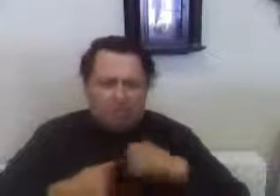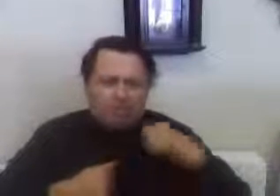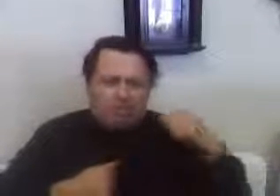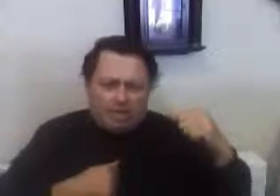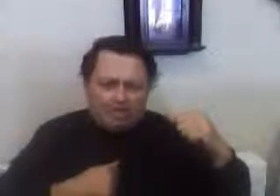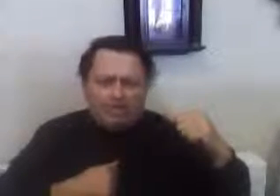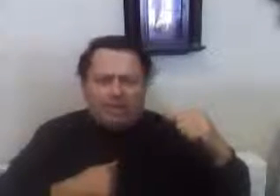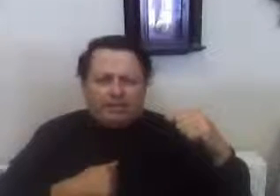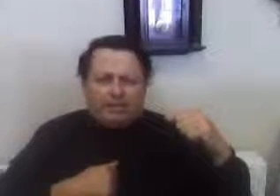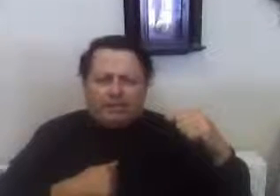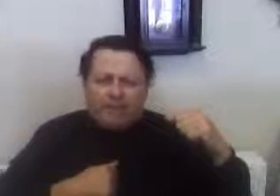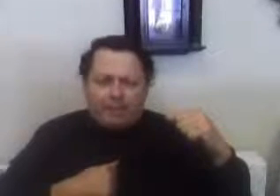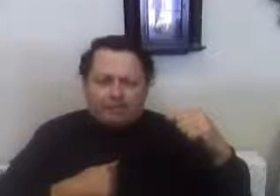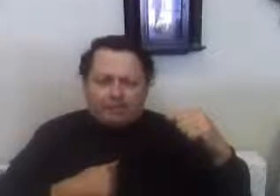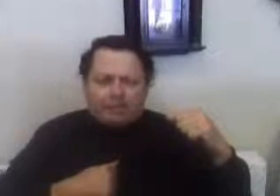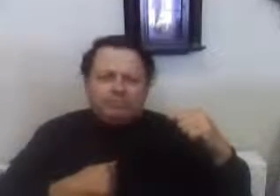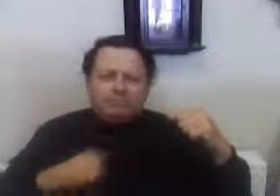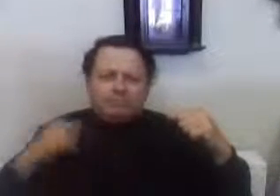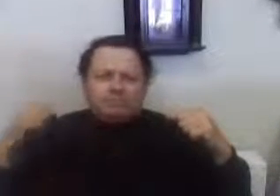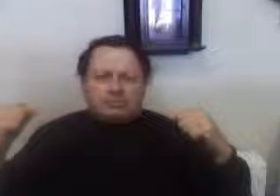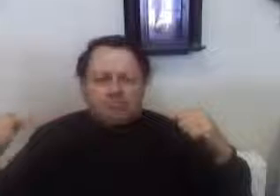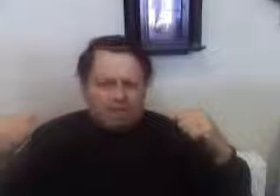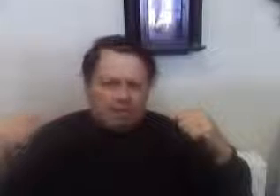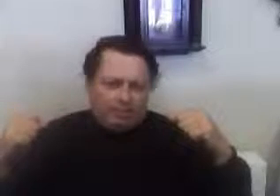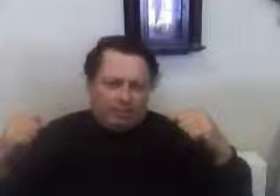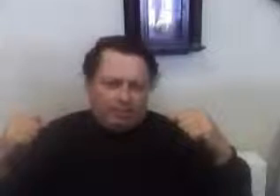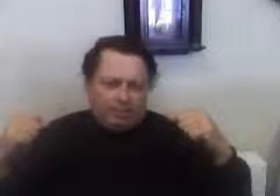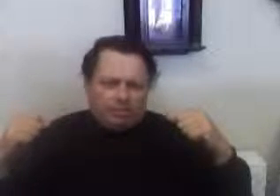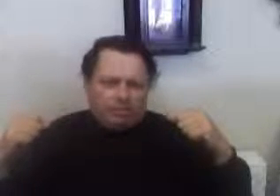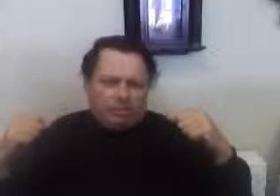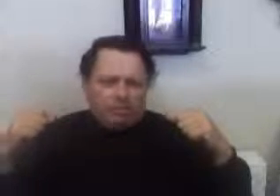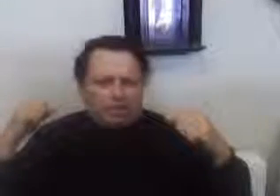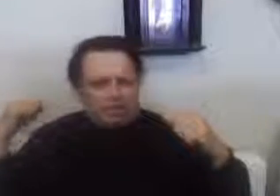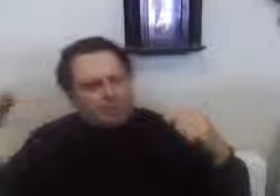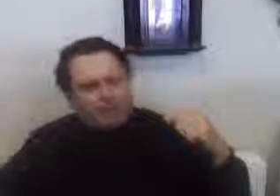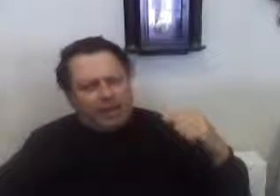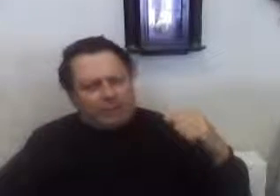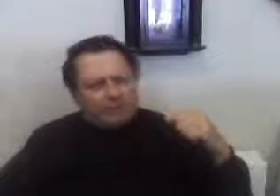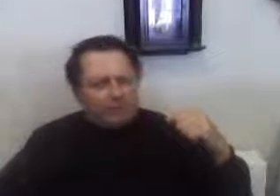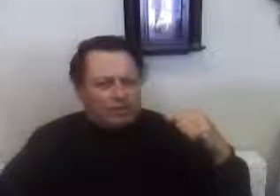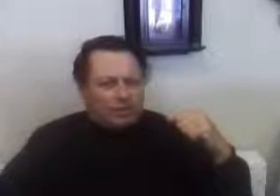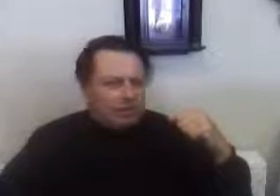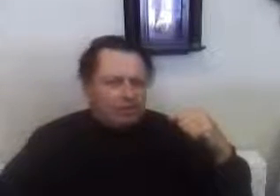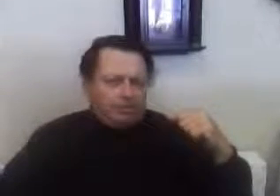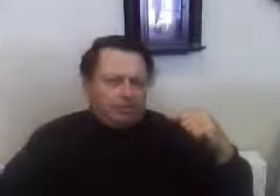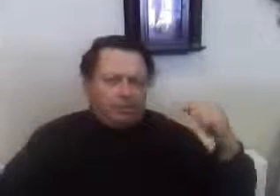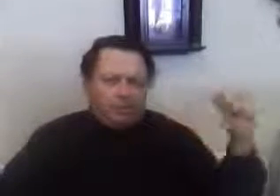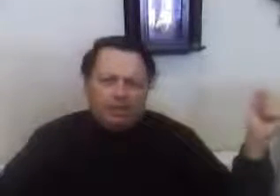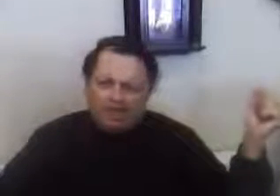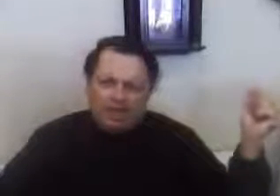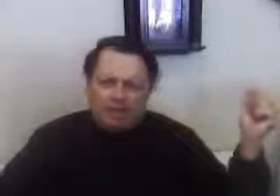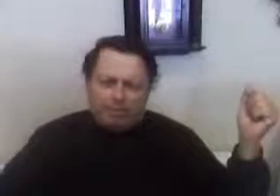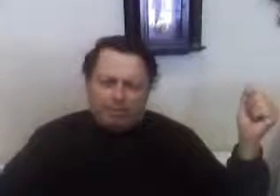Checks and balances for capitalism is communism. The checks and balances for communism is capitalism.